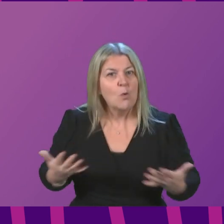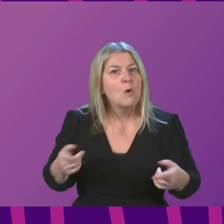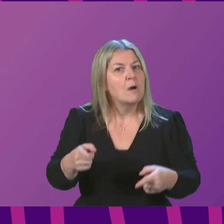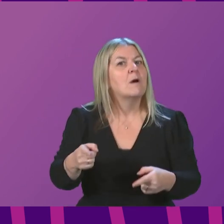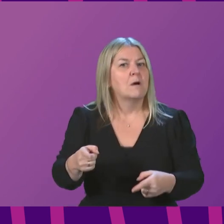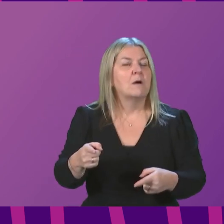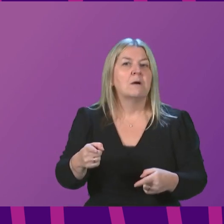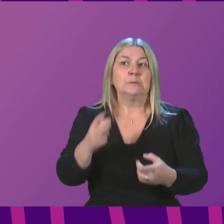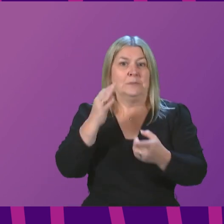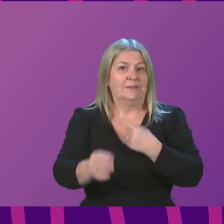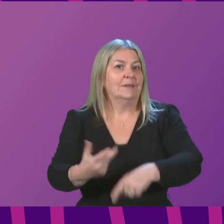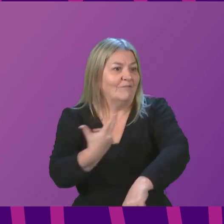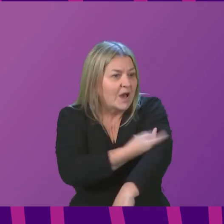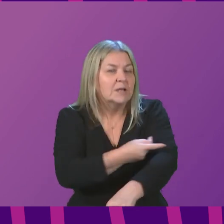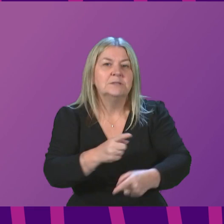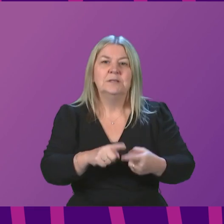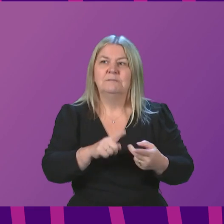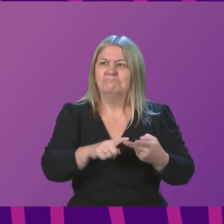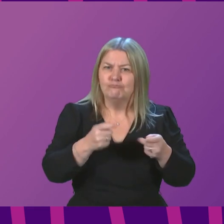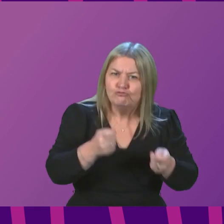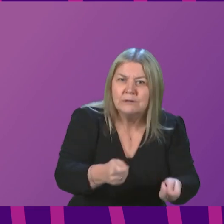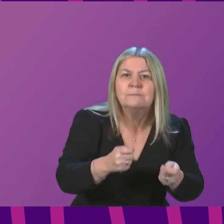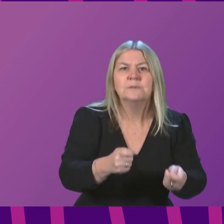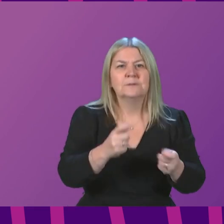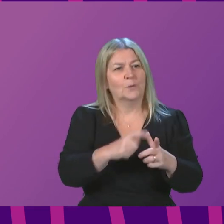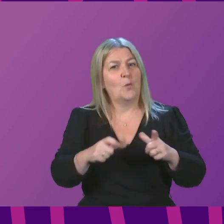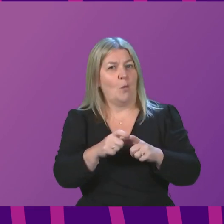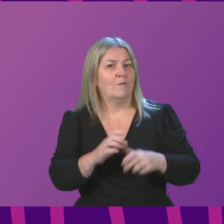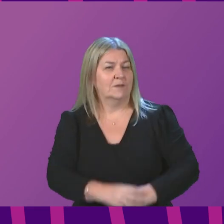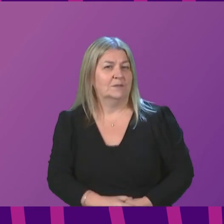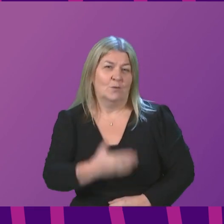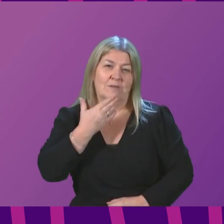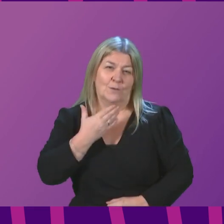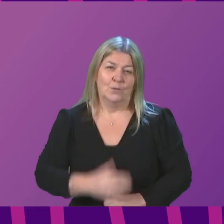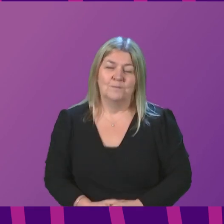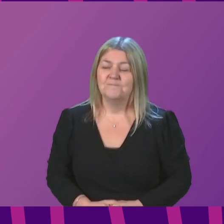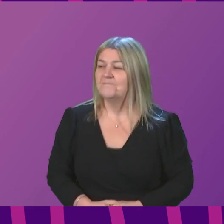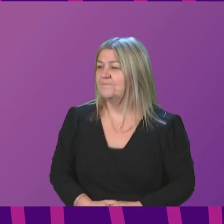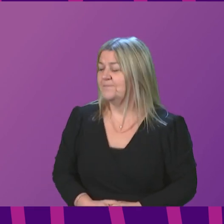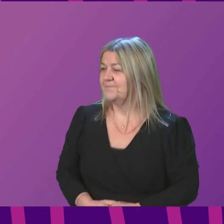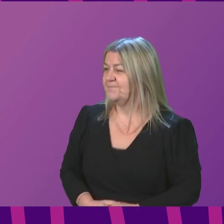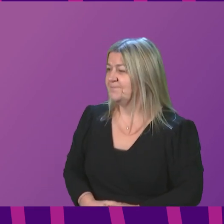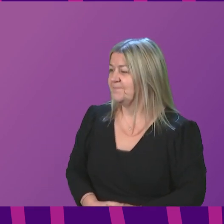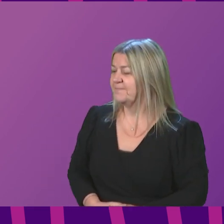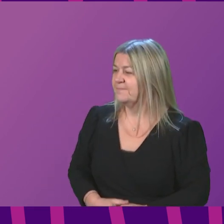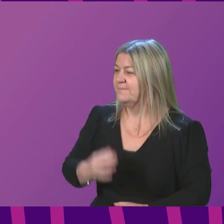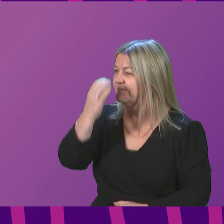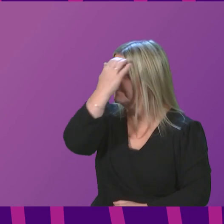vaccines and treatment for COVID-19 as well. Ms. Sharon Dowey, to be followed by Marie McNair.